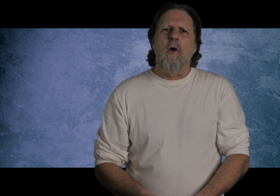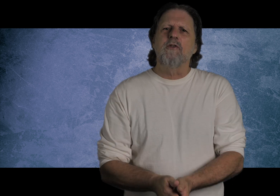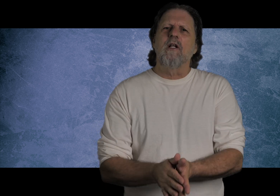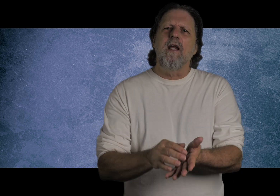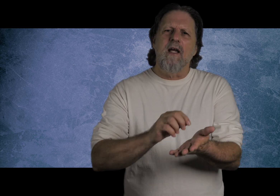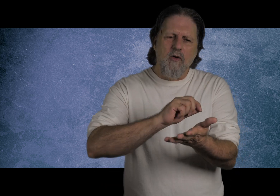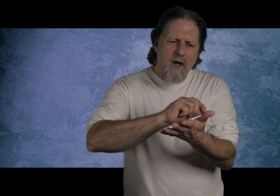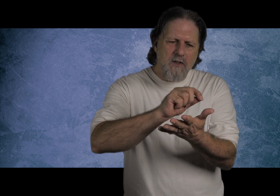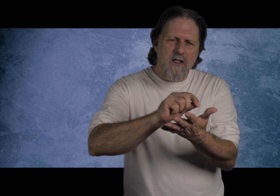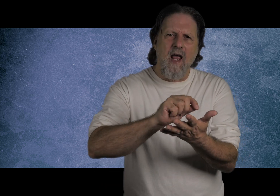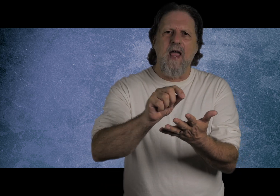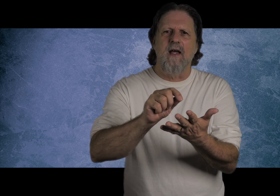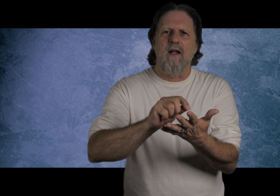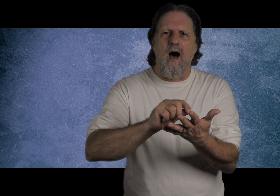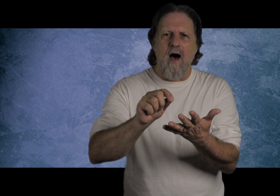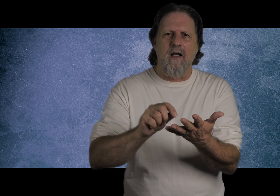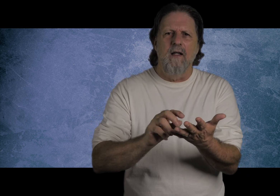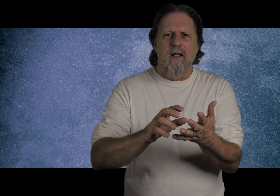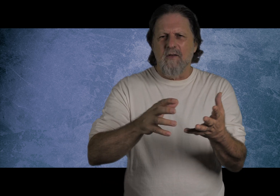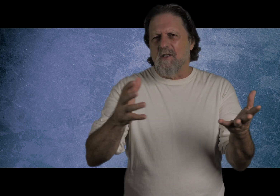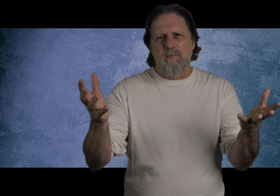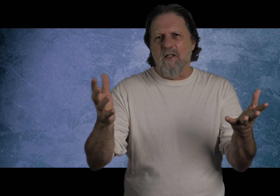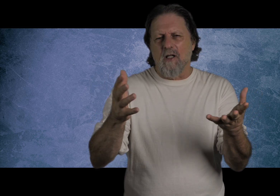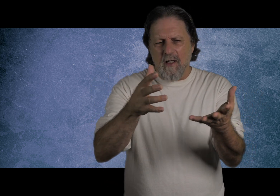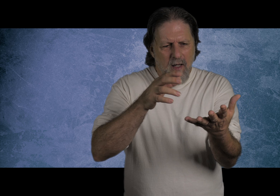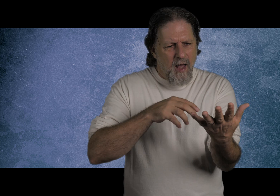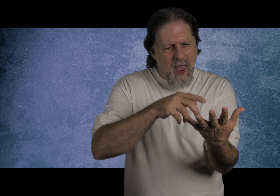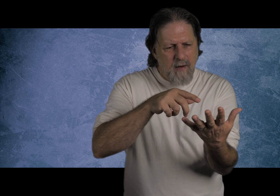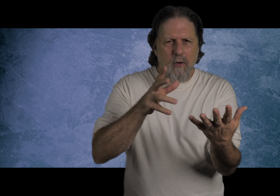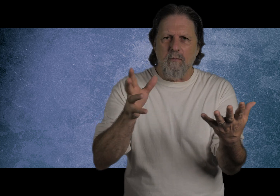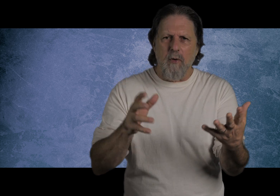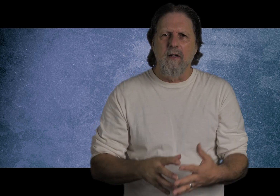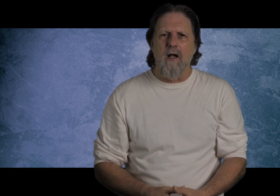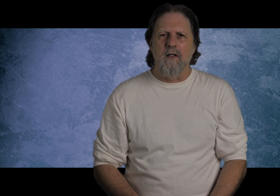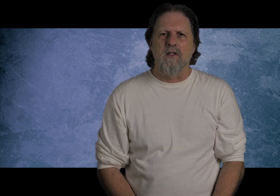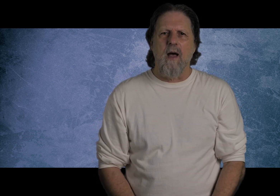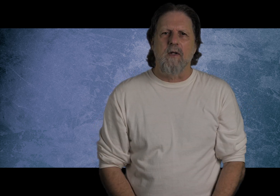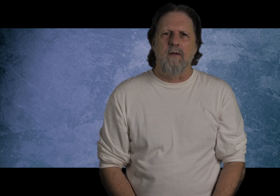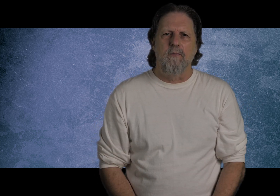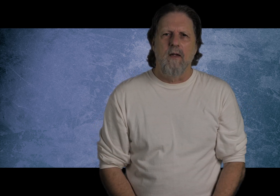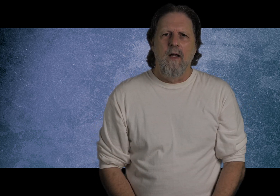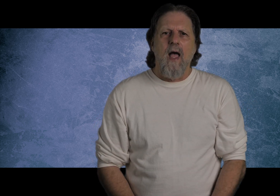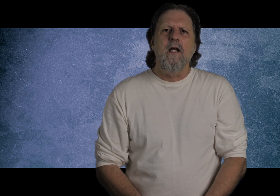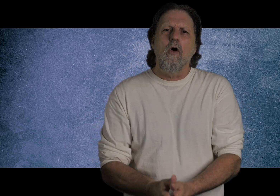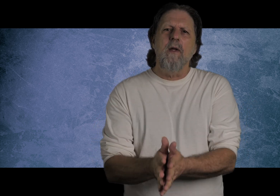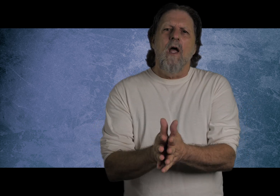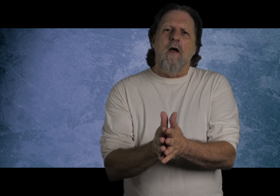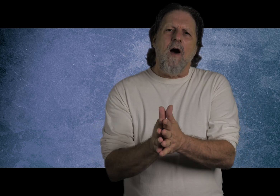Supposedly, he had traced his hand on it. It was just basically a handprint printed on this napkin. And he told me if